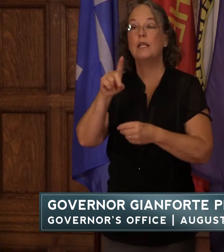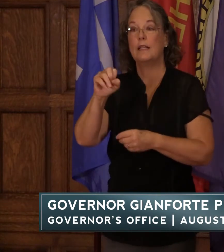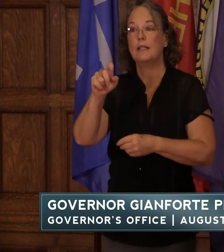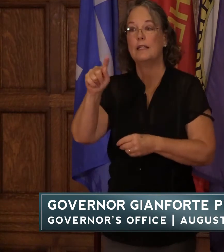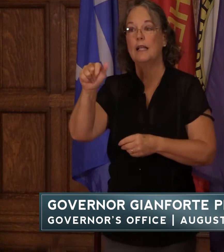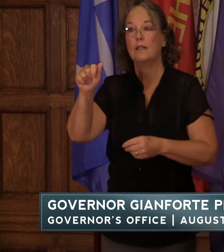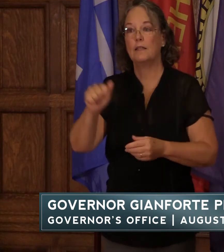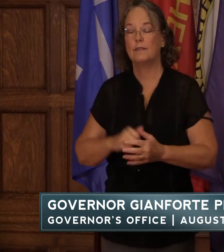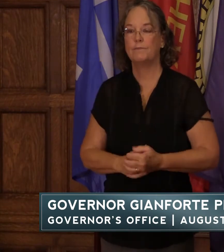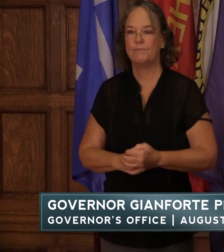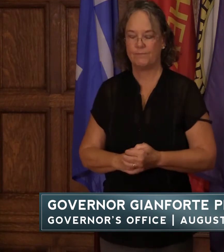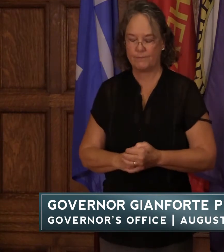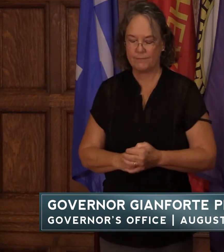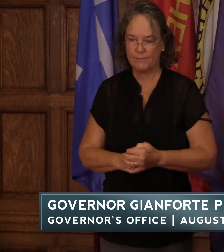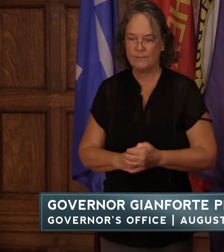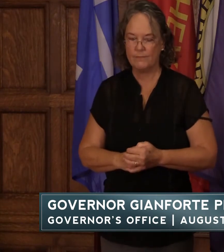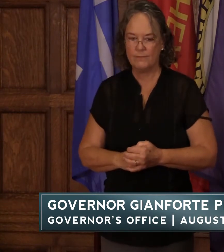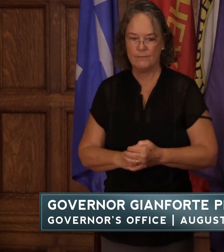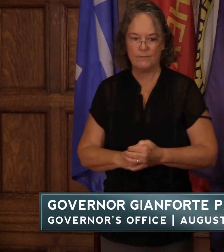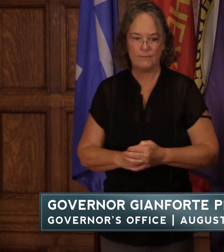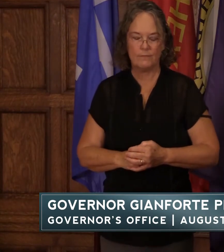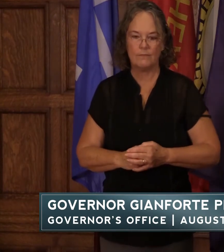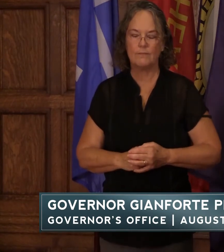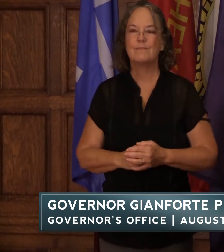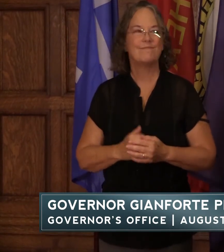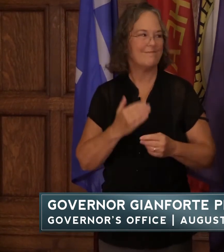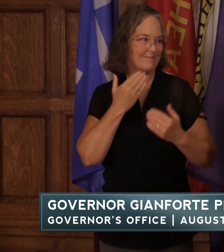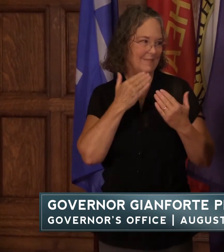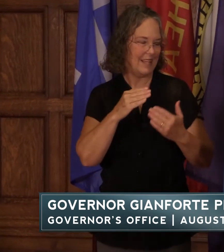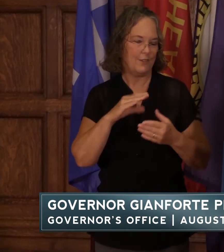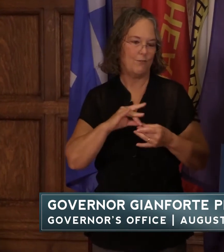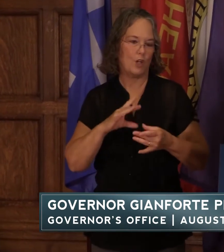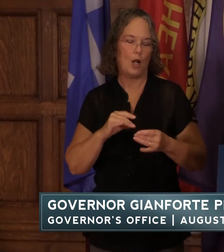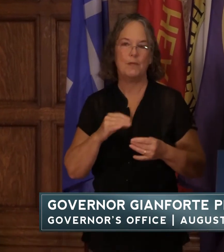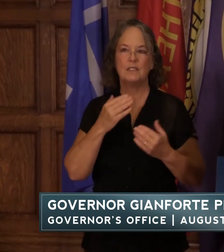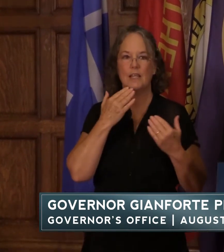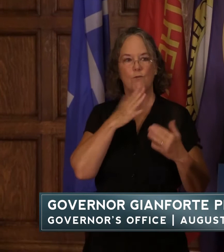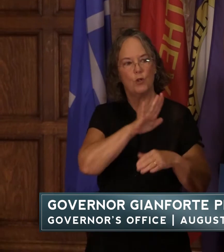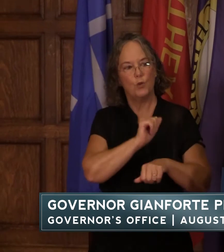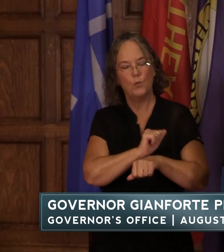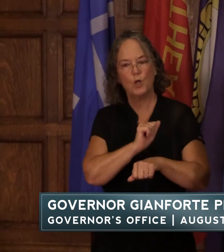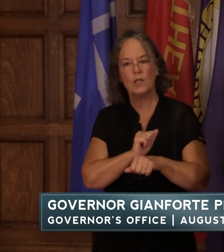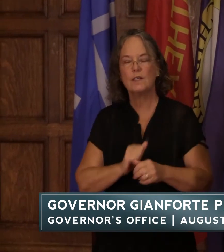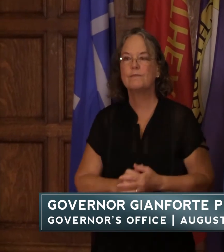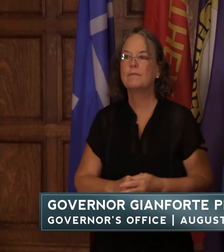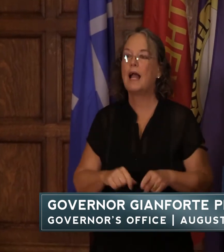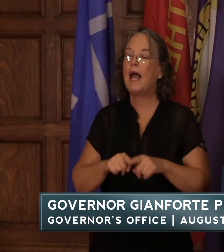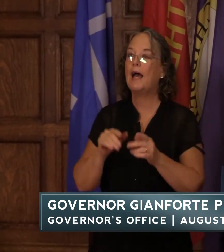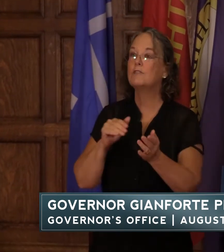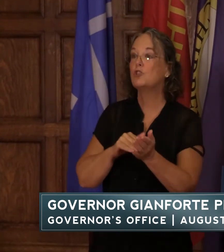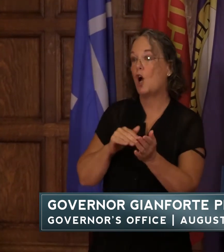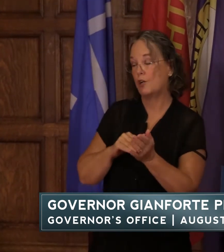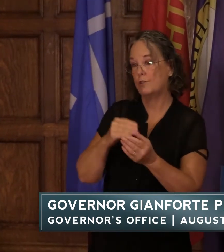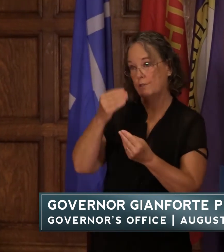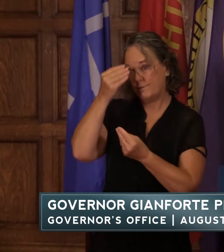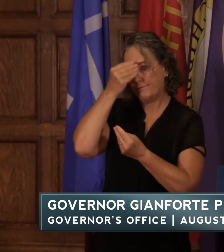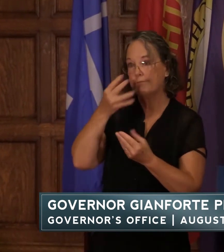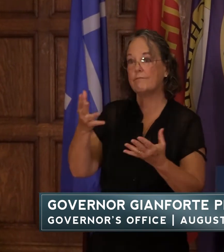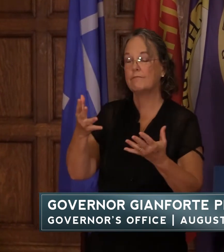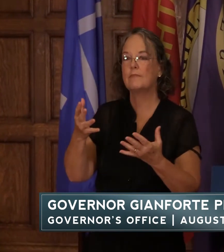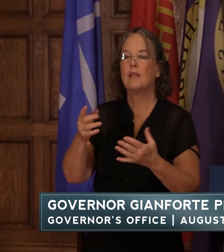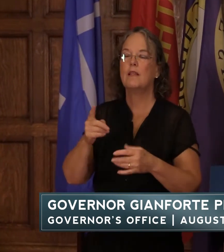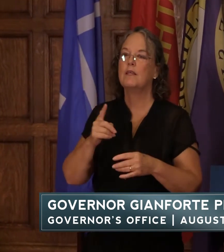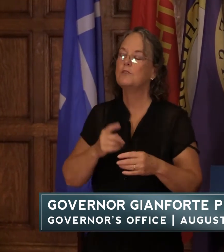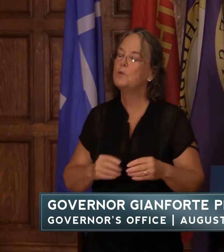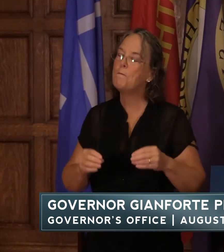you for those comments thank you for your work as the doctor acknowledged there couldn't be